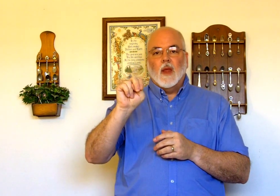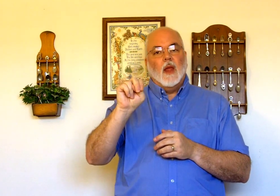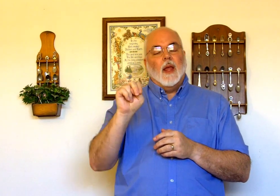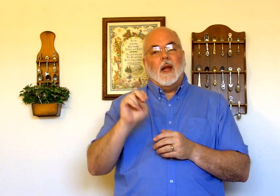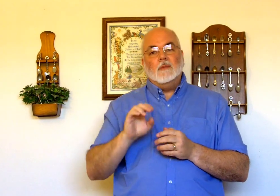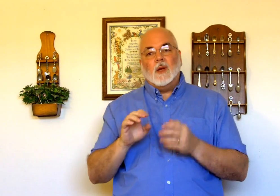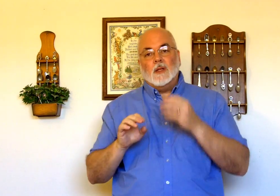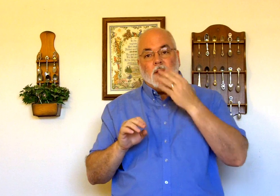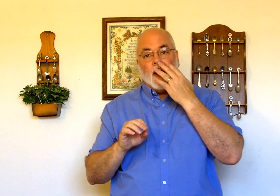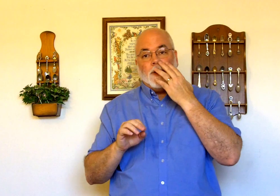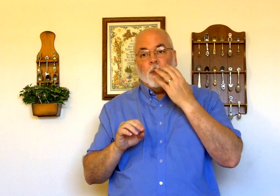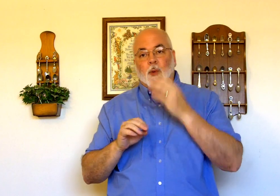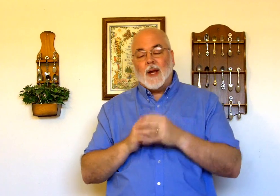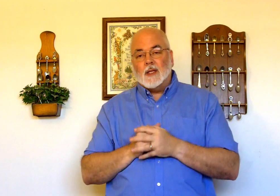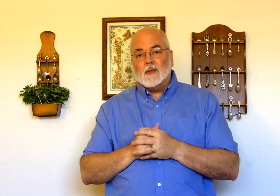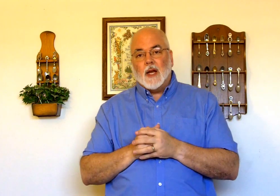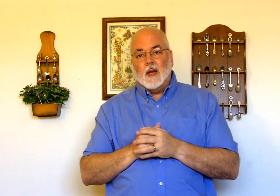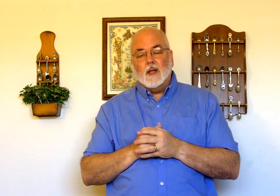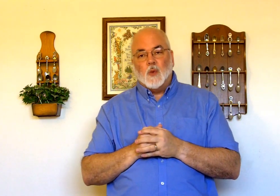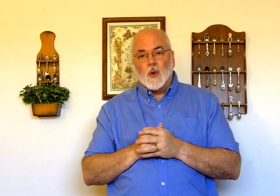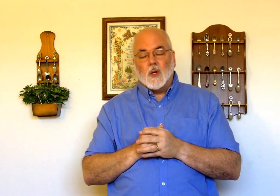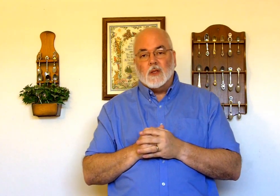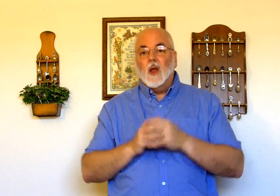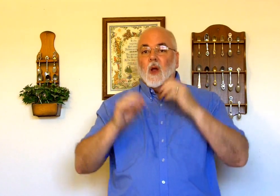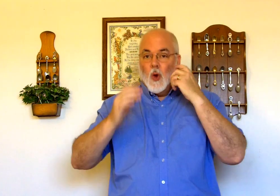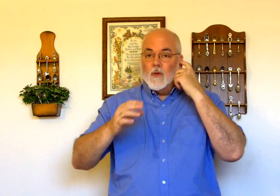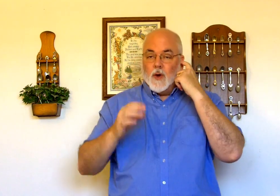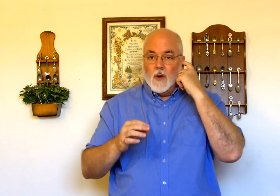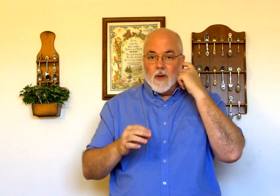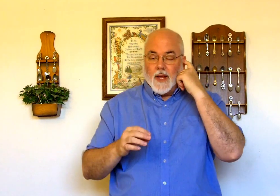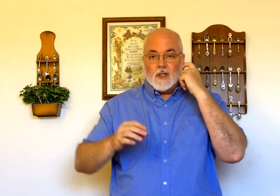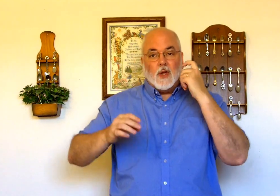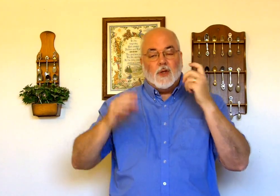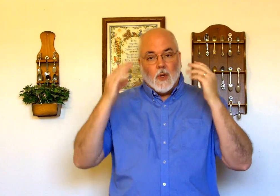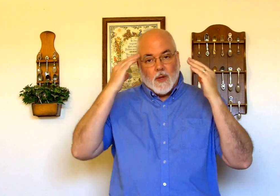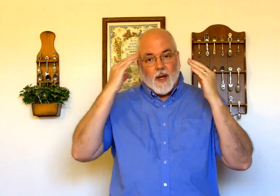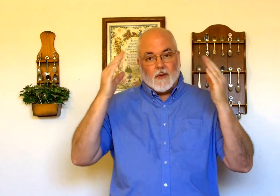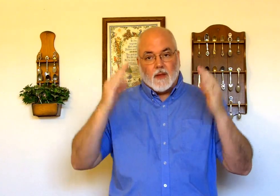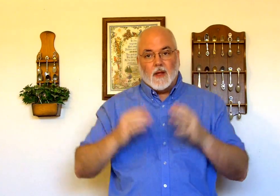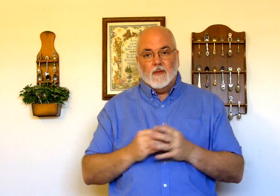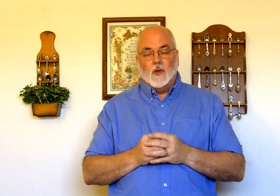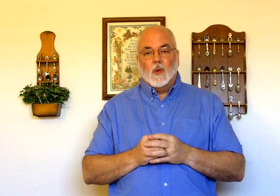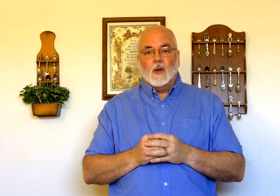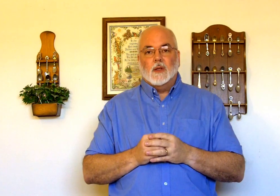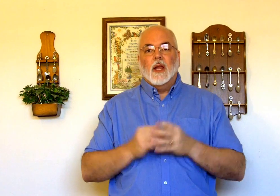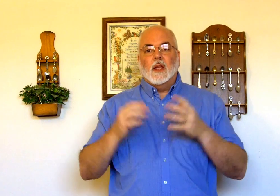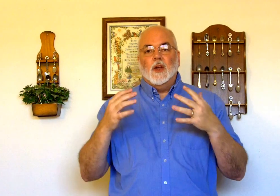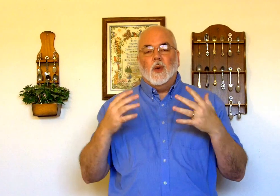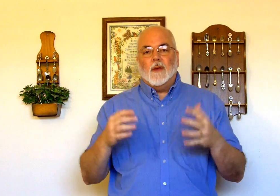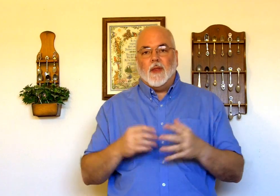and I'm just going to suggest you practice signing these words over and over again so you don't have to think of the word you don't have to